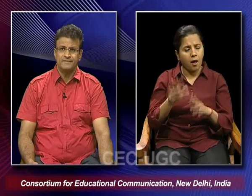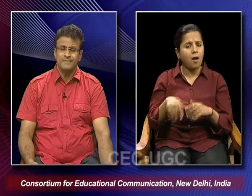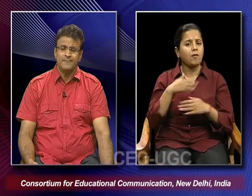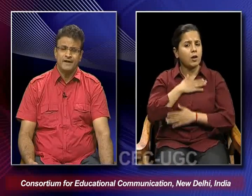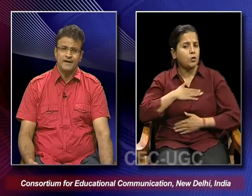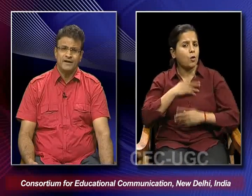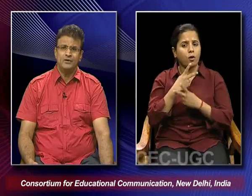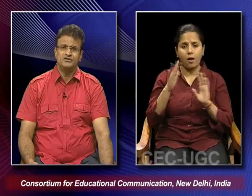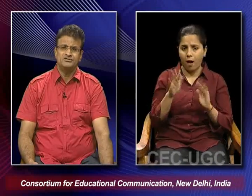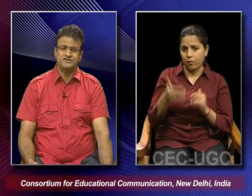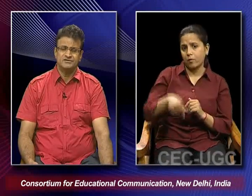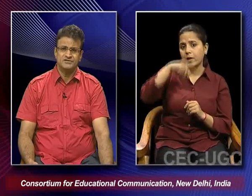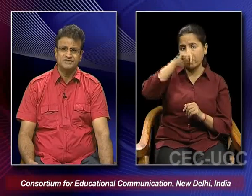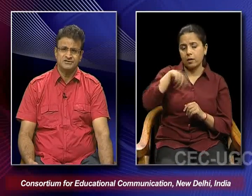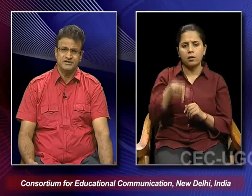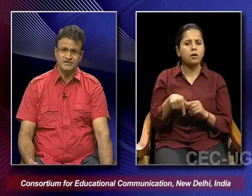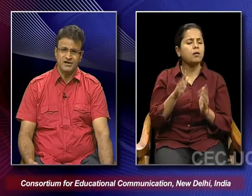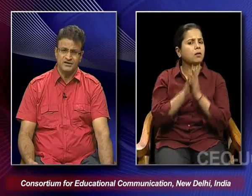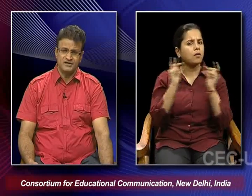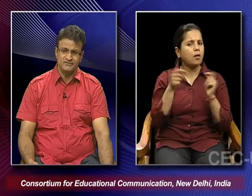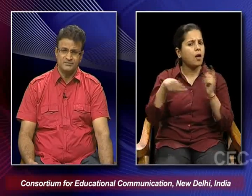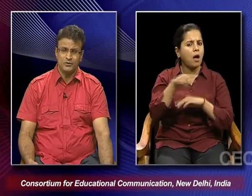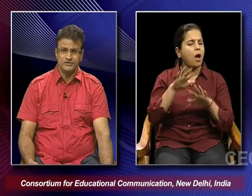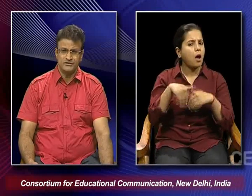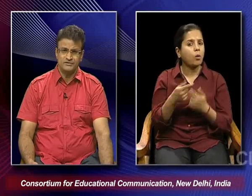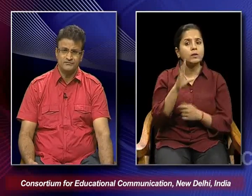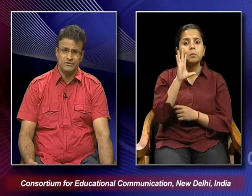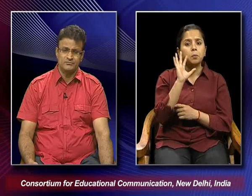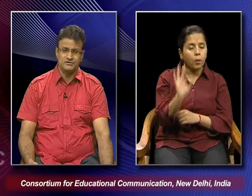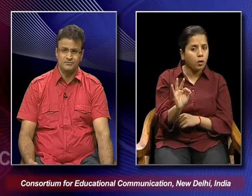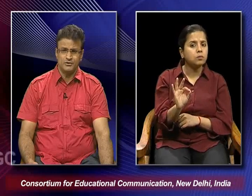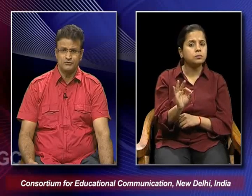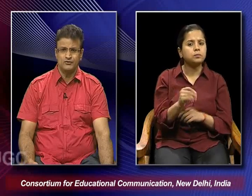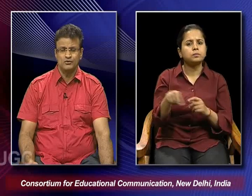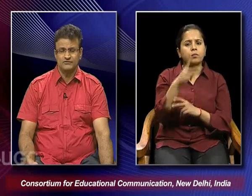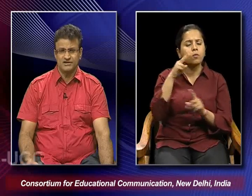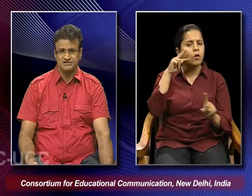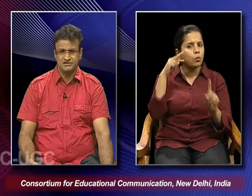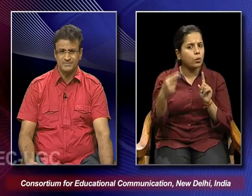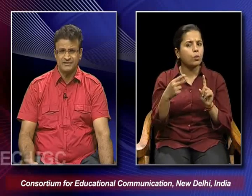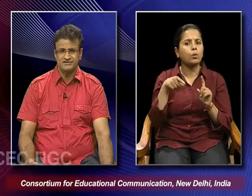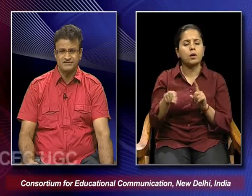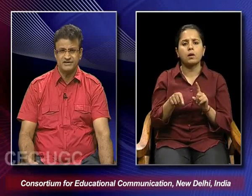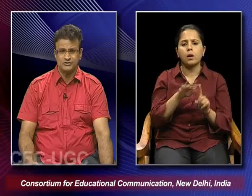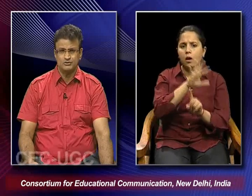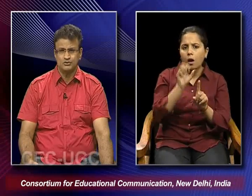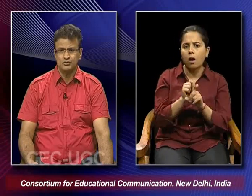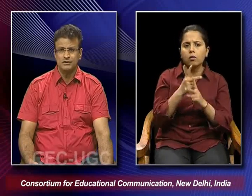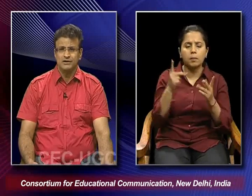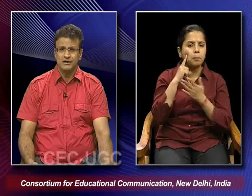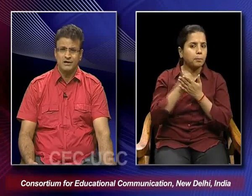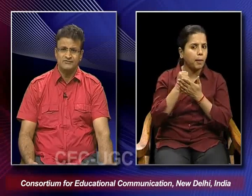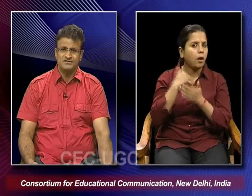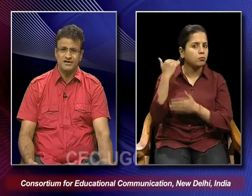India. And how these festivals they are in a way important from the point of view of the cultural practices that also